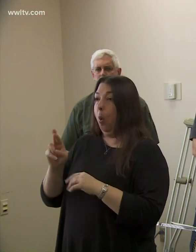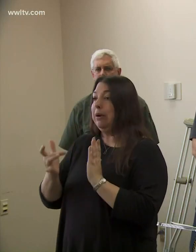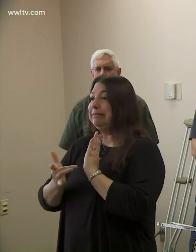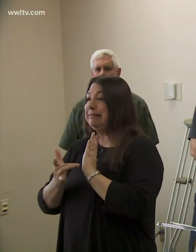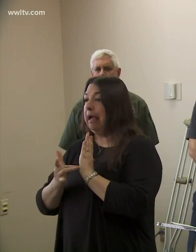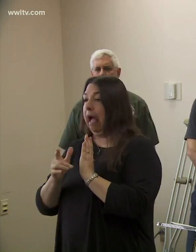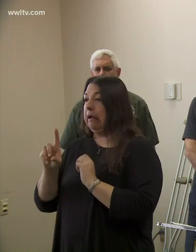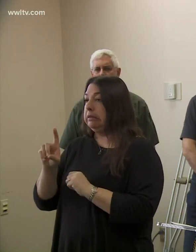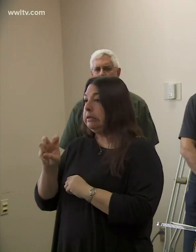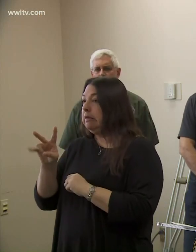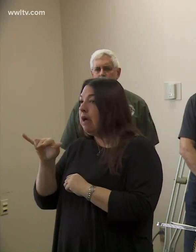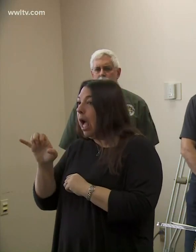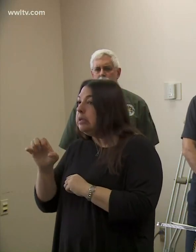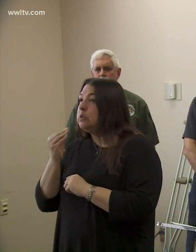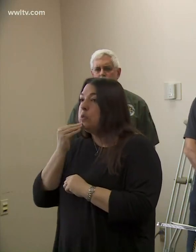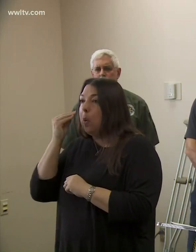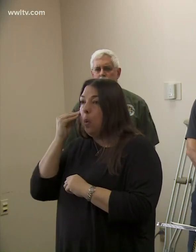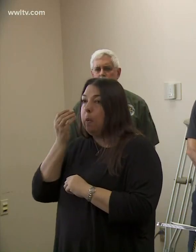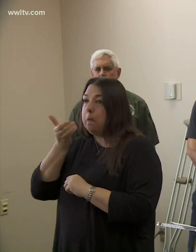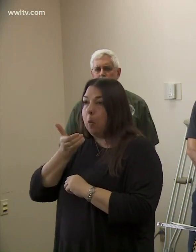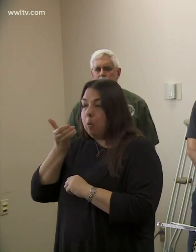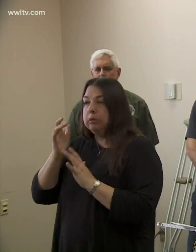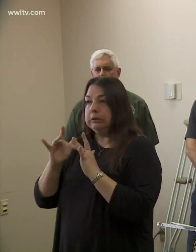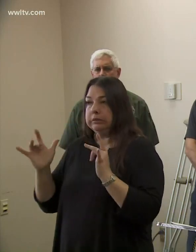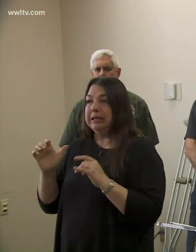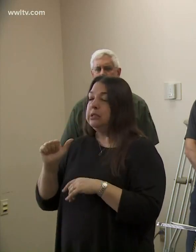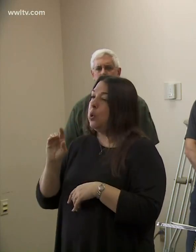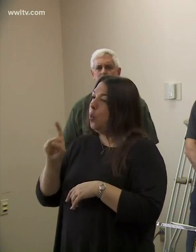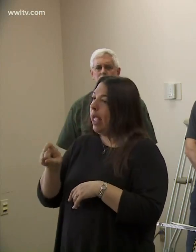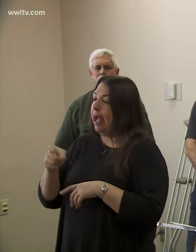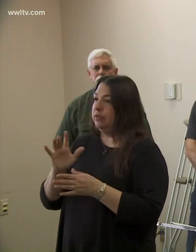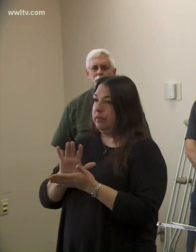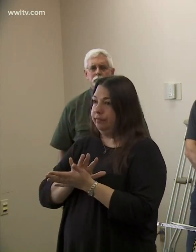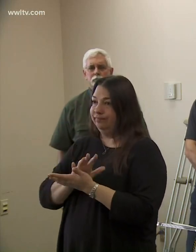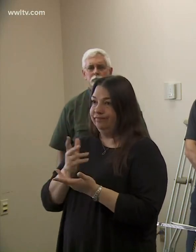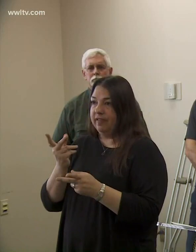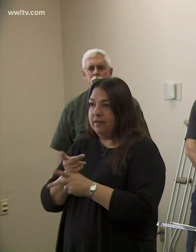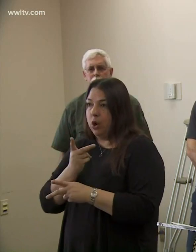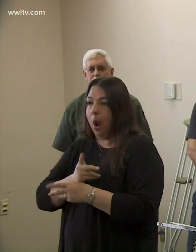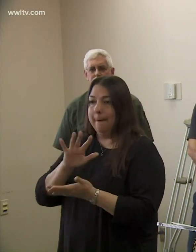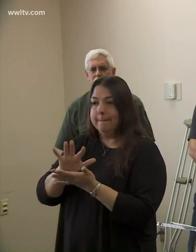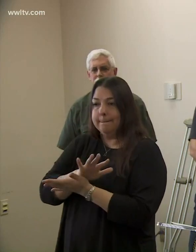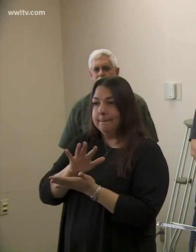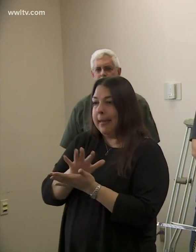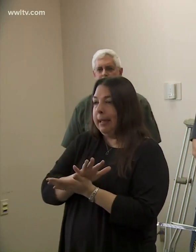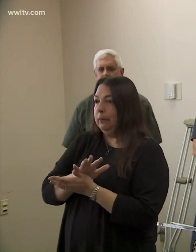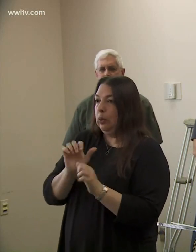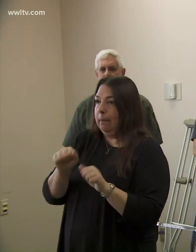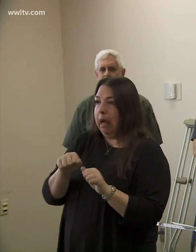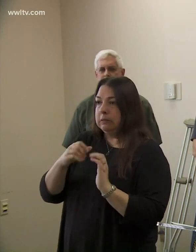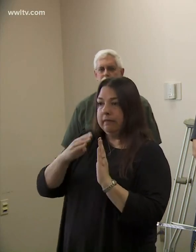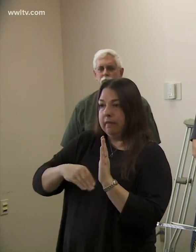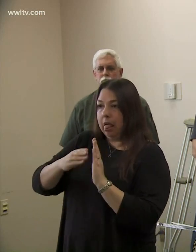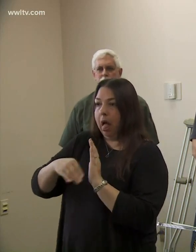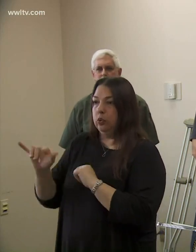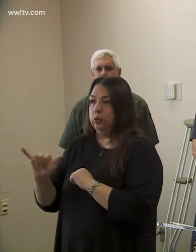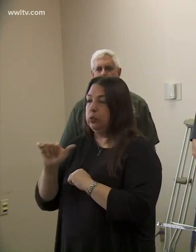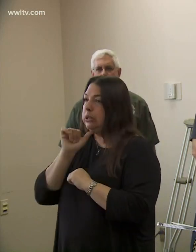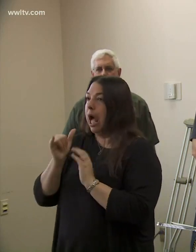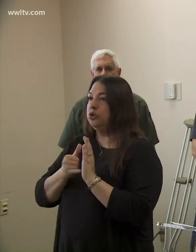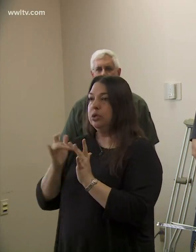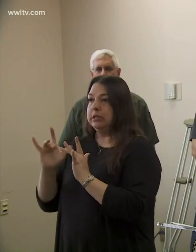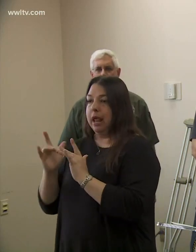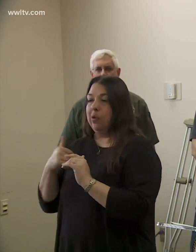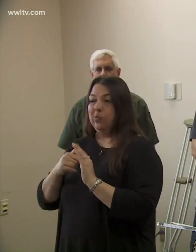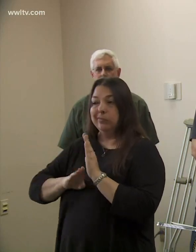technological devices at their home. So we recognize we'll have to have a paper-based, uh, component of that as well. We are developing that.